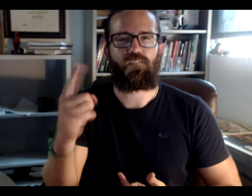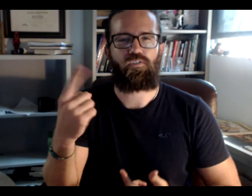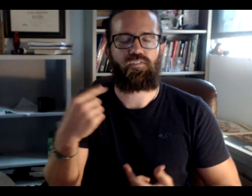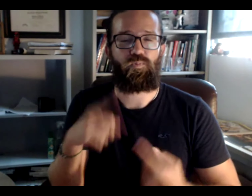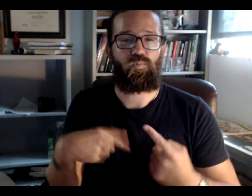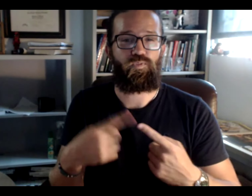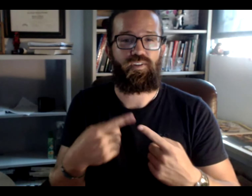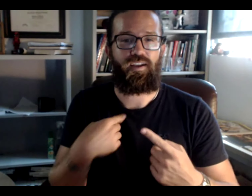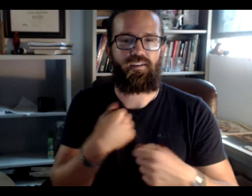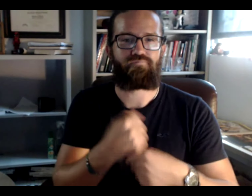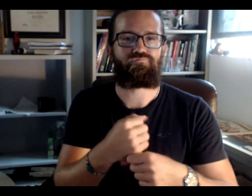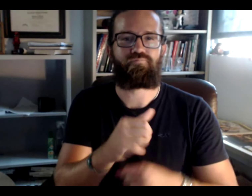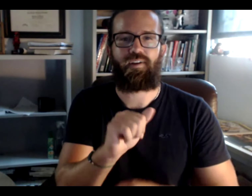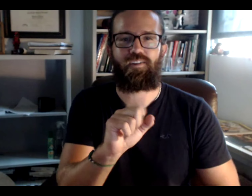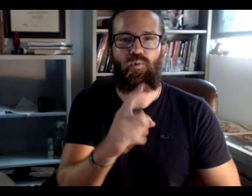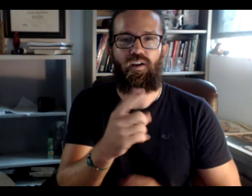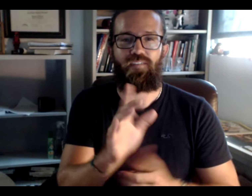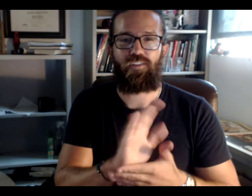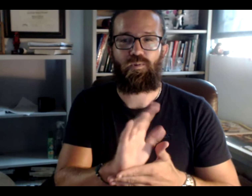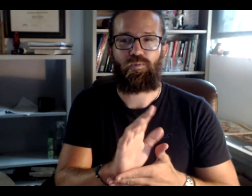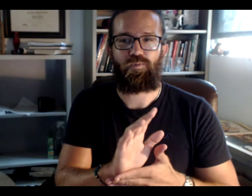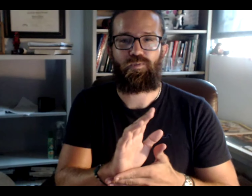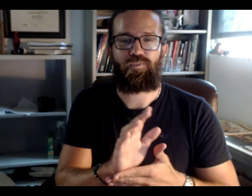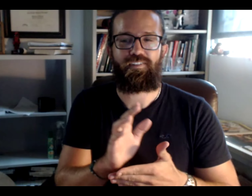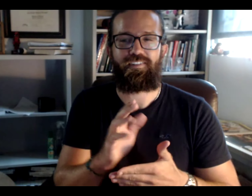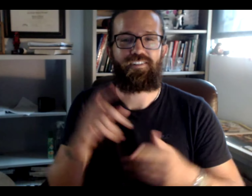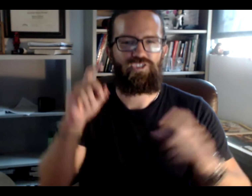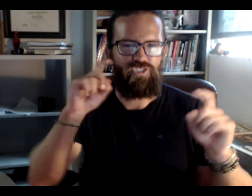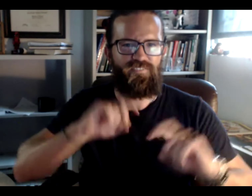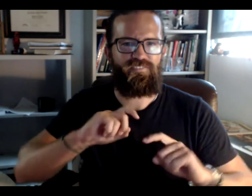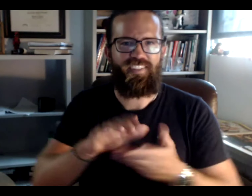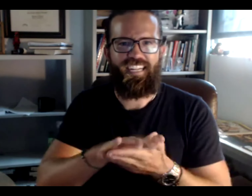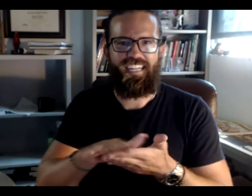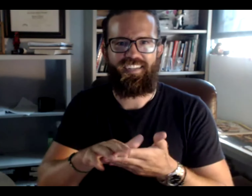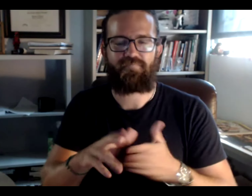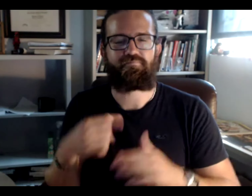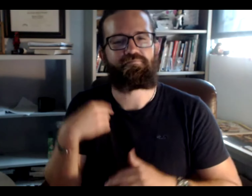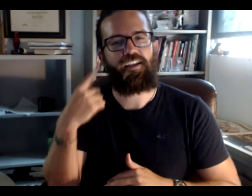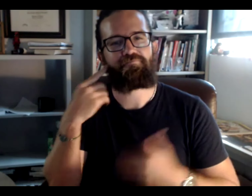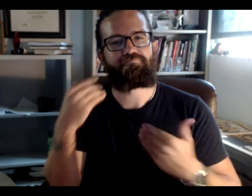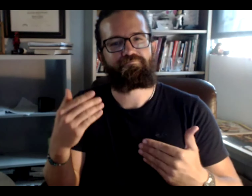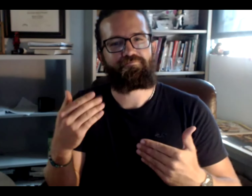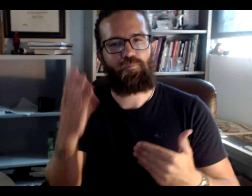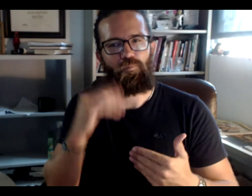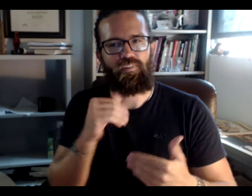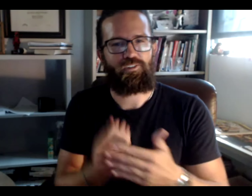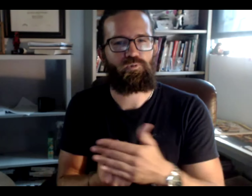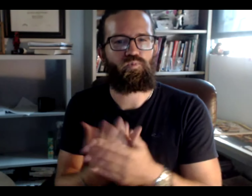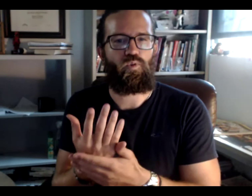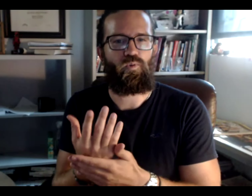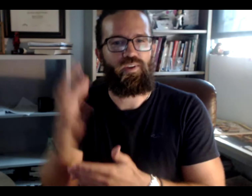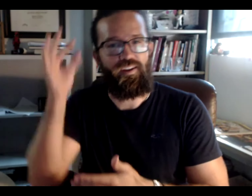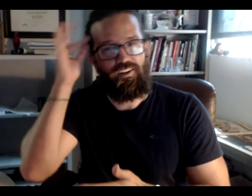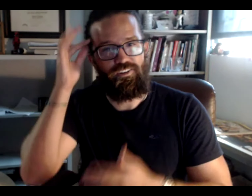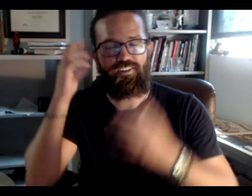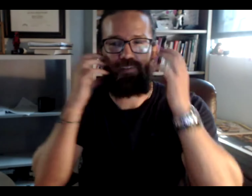And second of all, at first, when I made the ASL 1 video, I thought I had to be